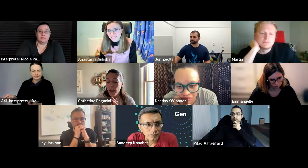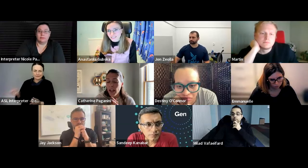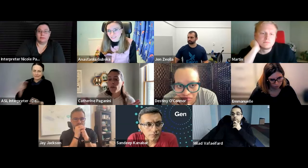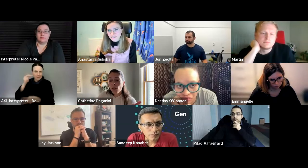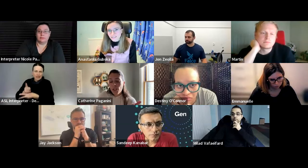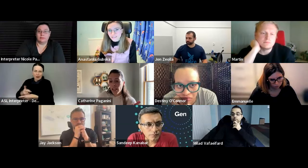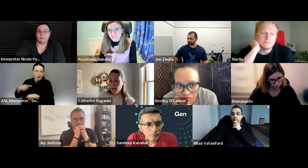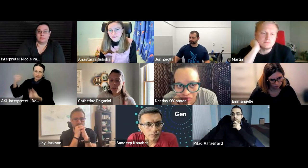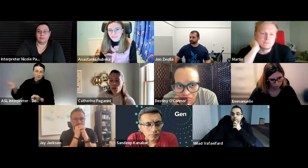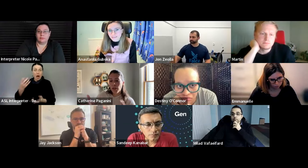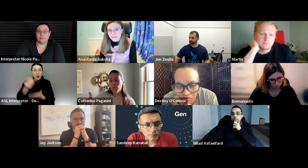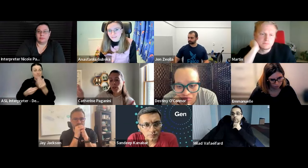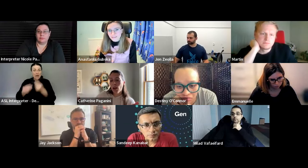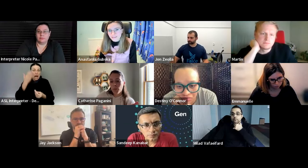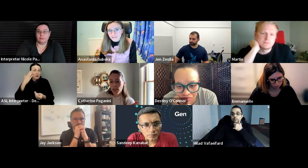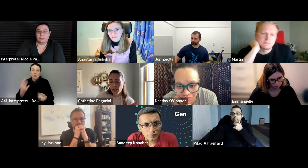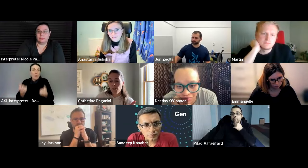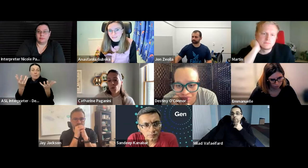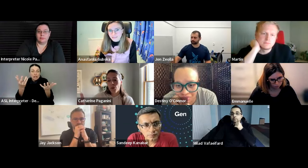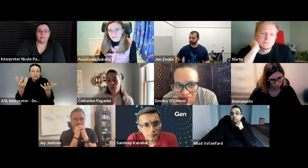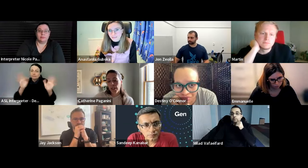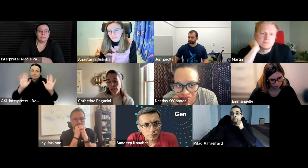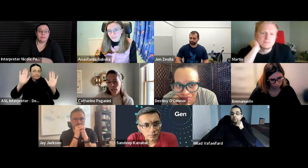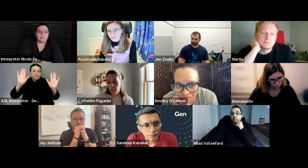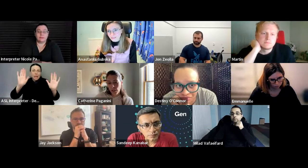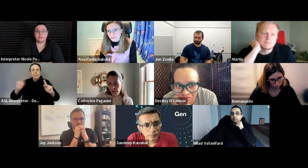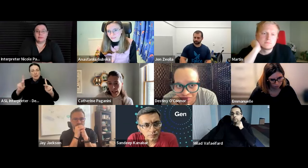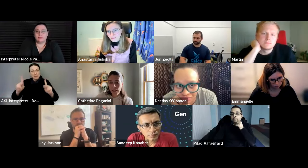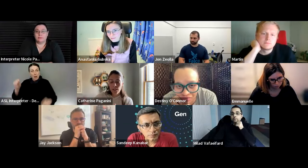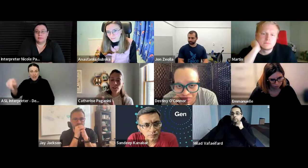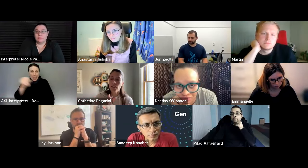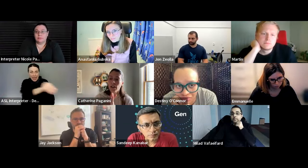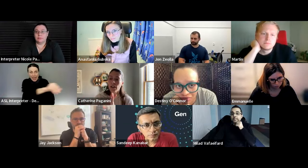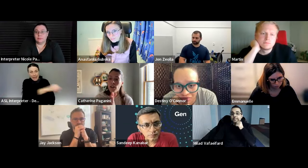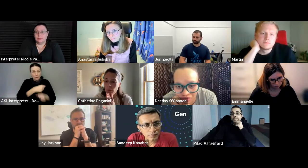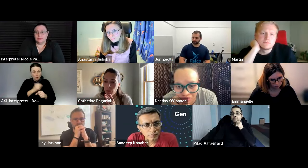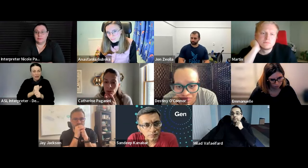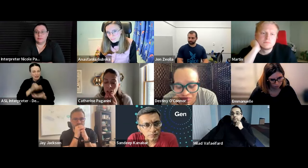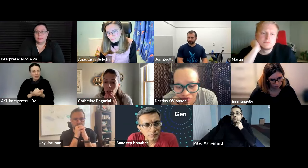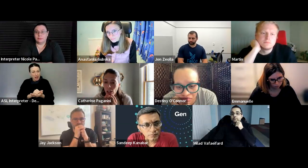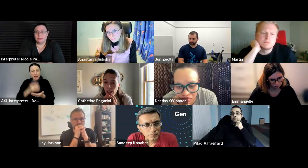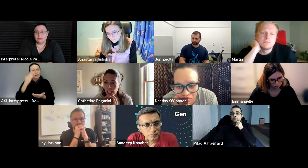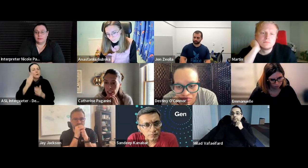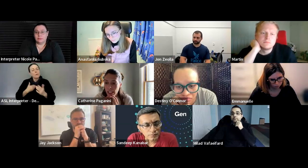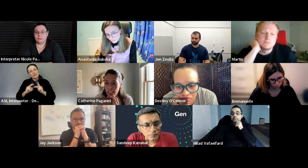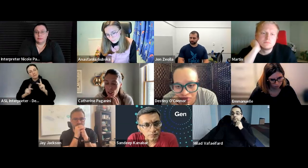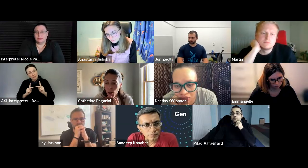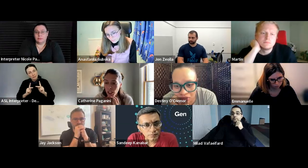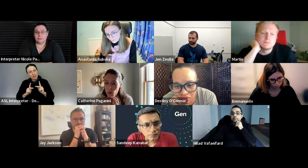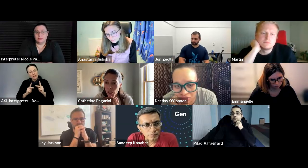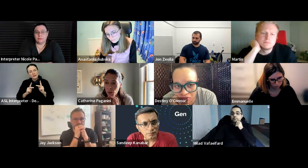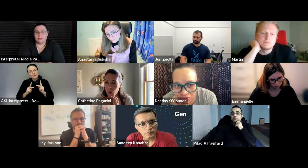budget for that i don't know how it looks like but i assume like people are compensated for creating that i know we have people on